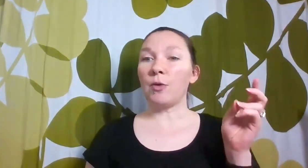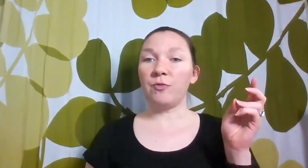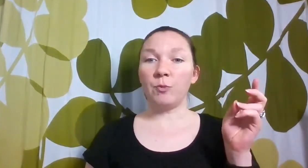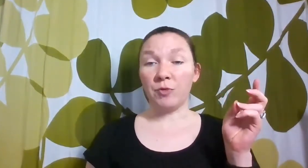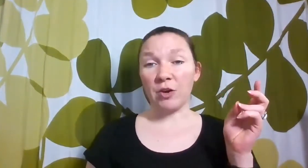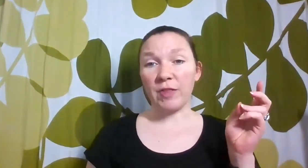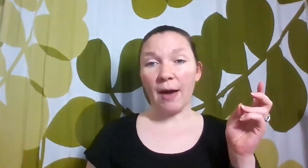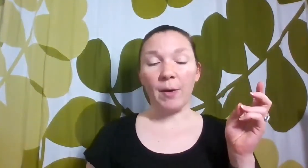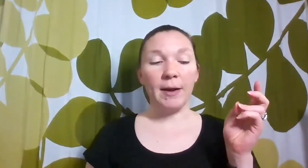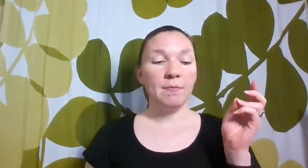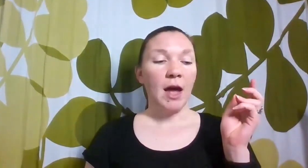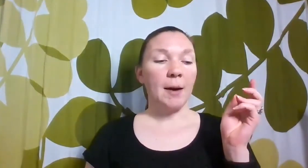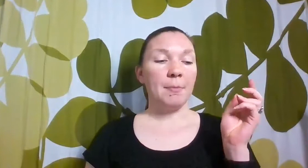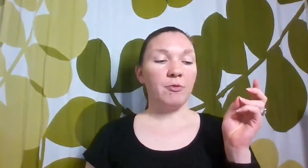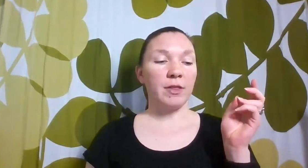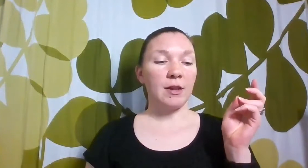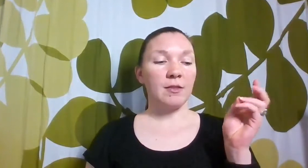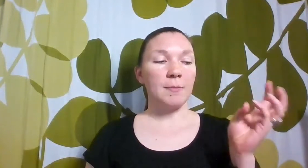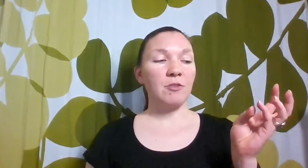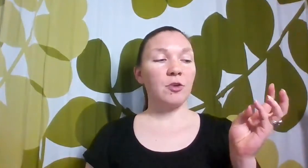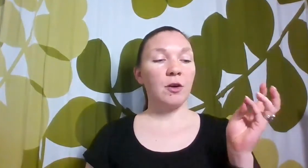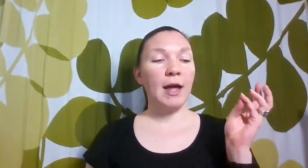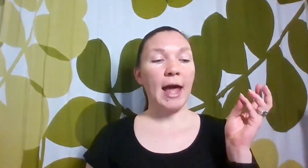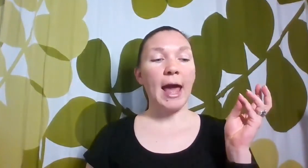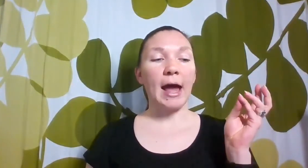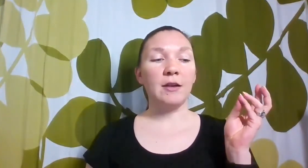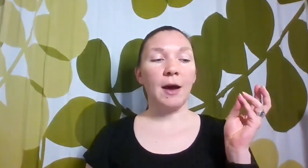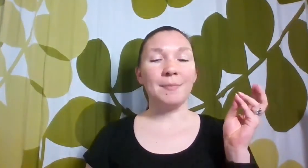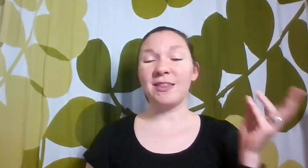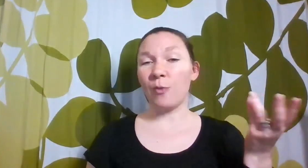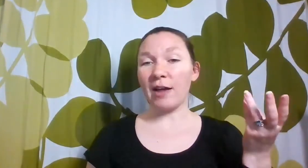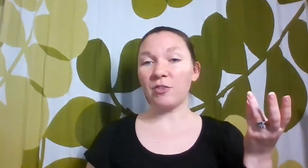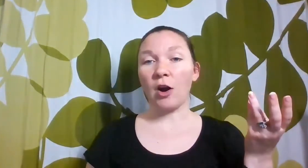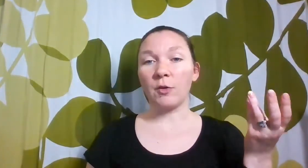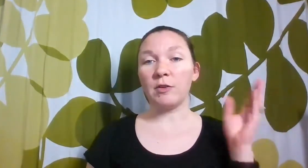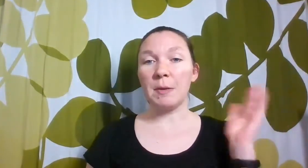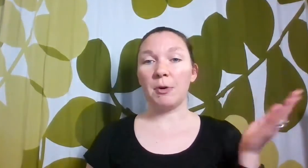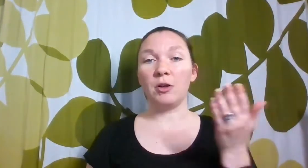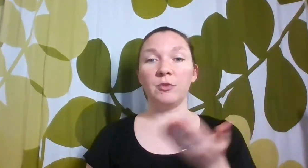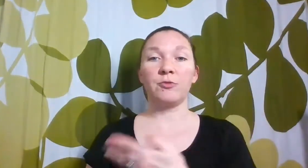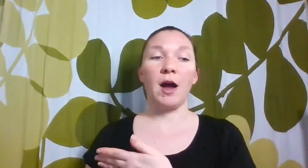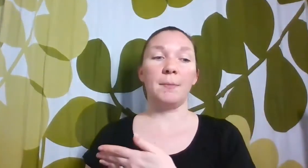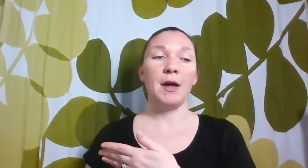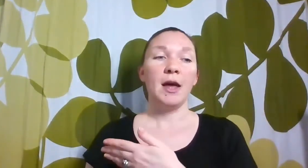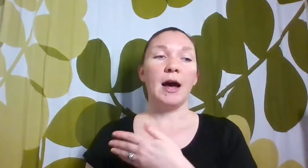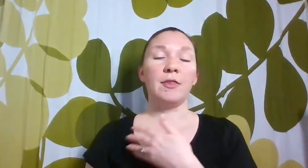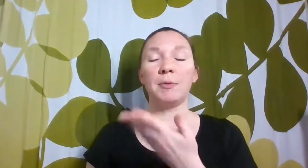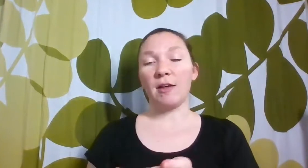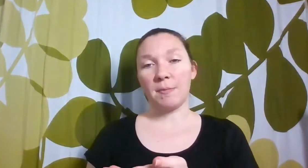we'll finish that one before the end of the semester. And then the rest are going to be pulled from the Blossom